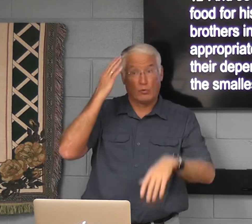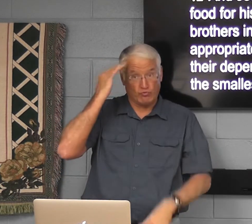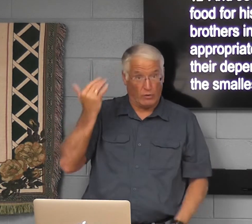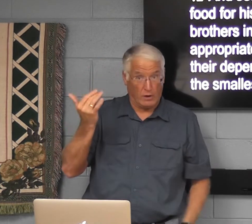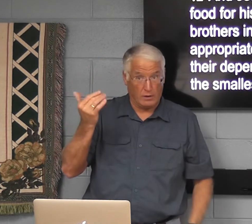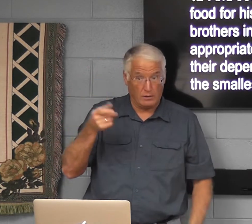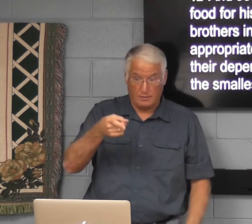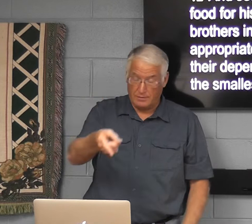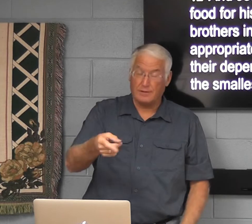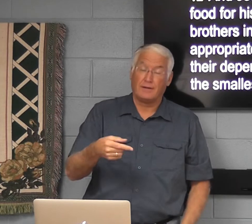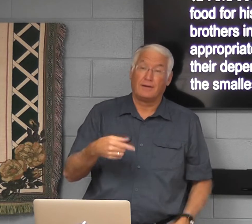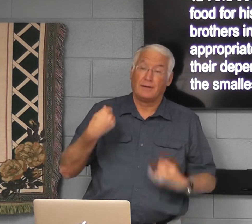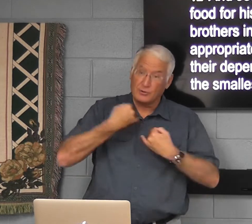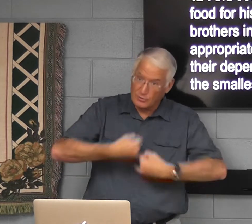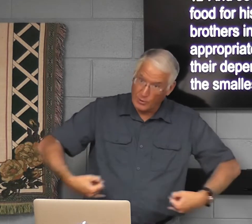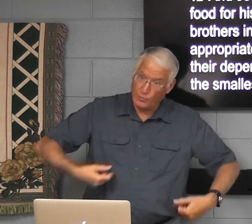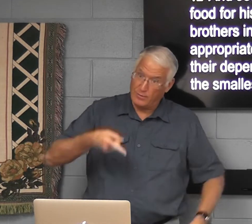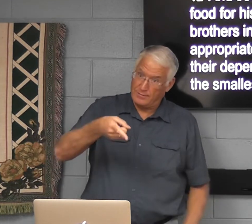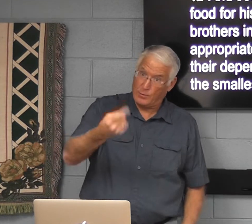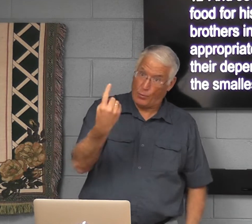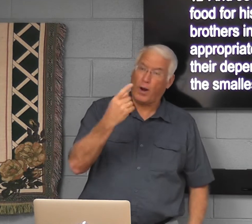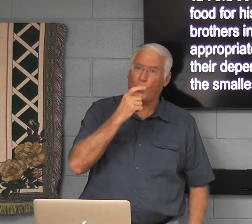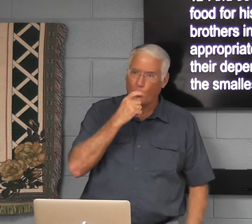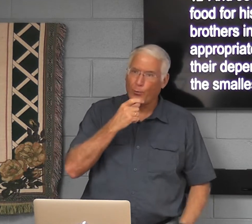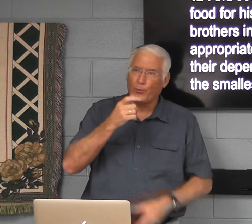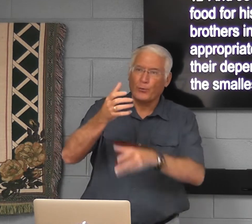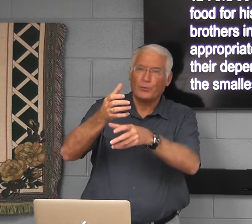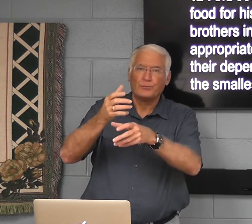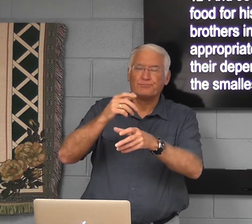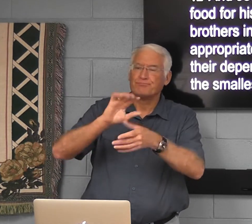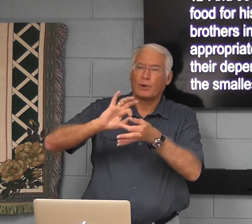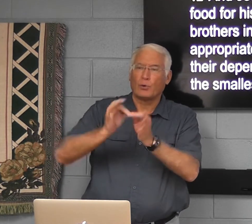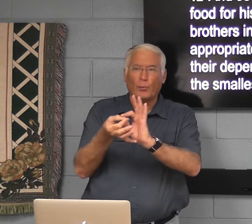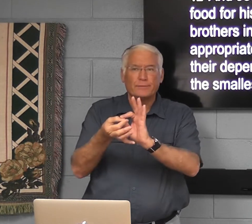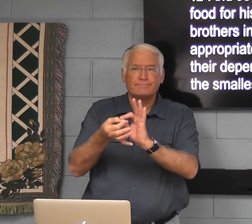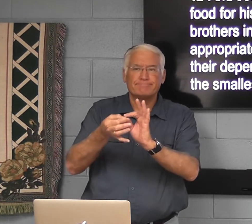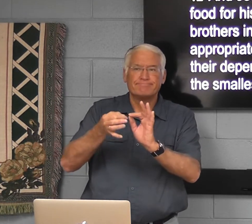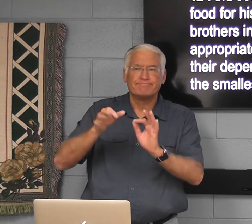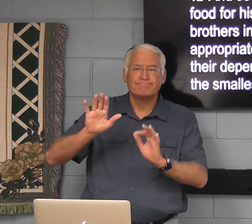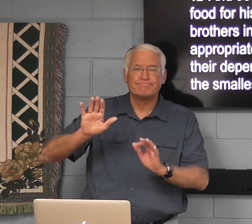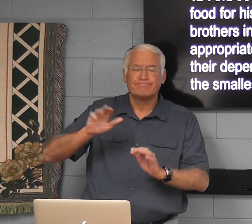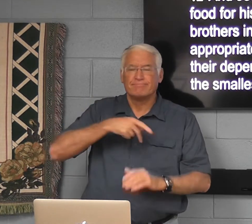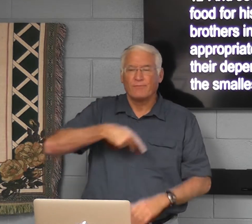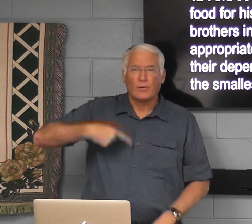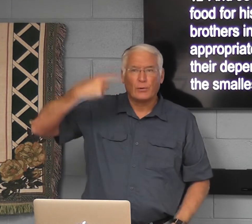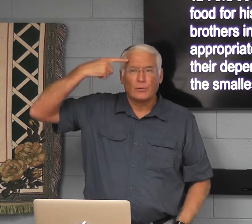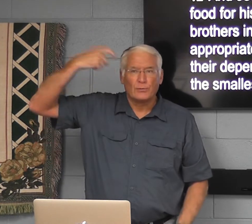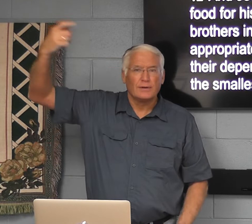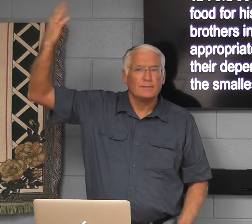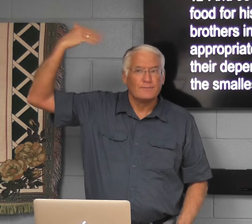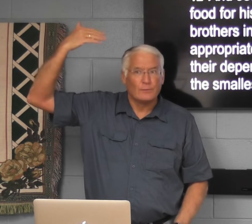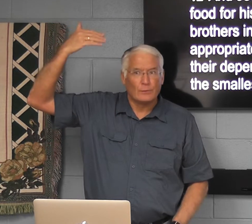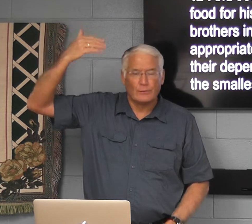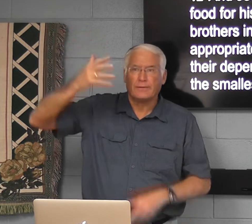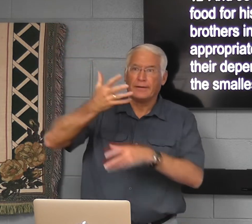No. He said, why? Because Joseph was the one who interpreted the dream,